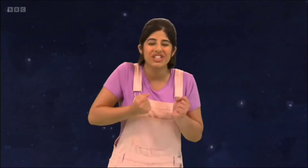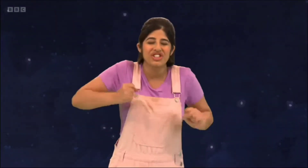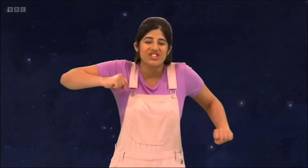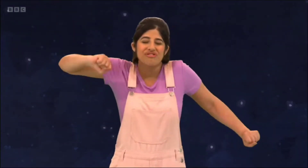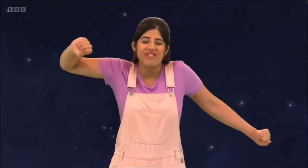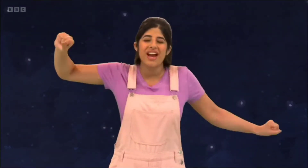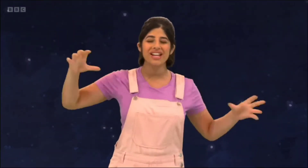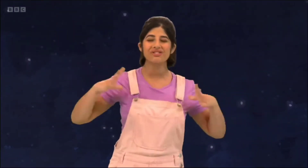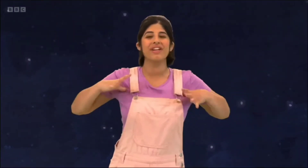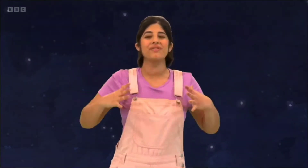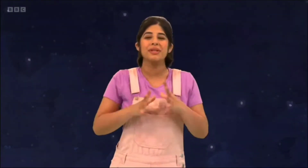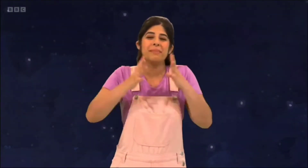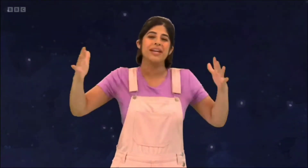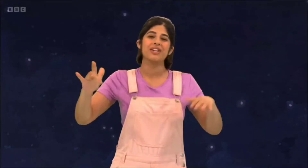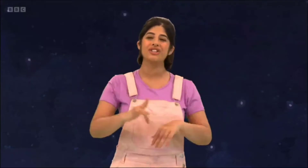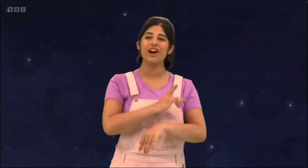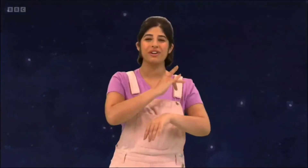We need to stretch ready for the big show.